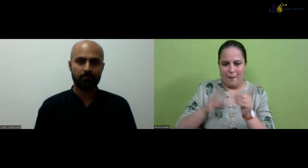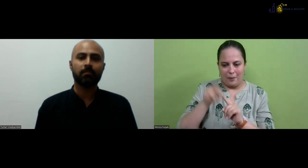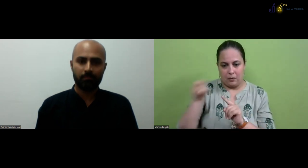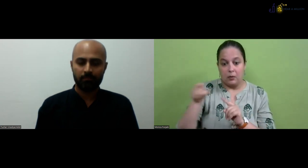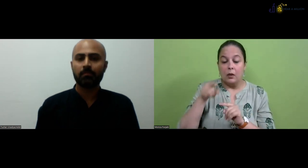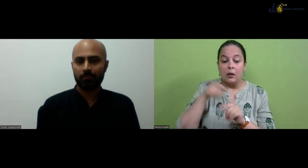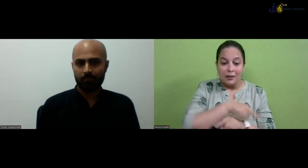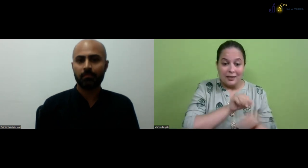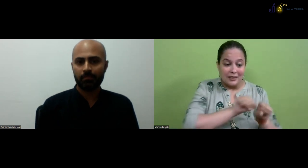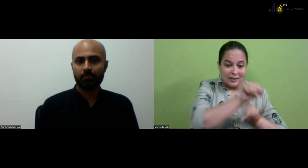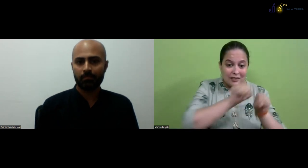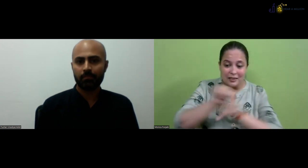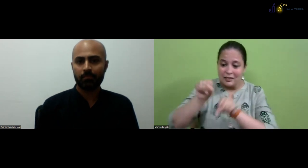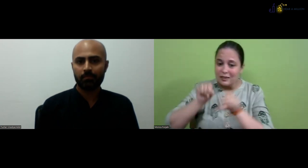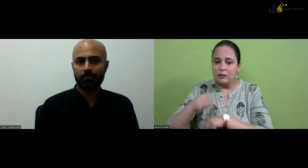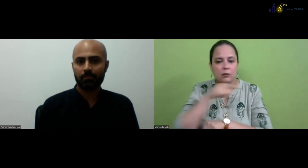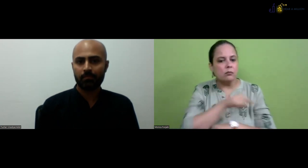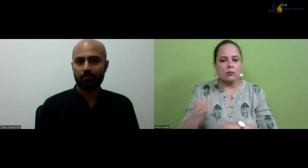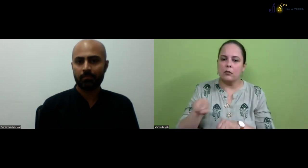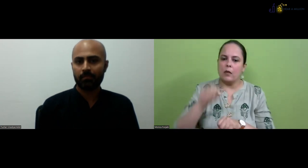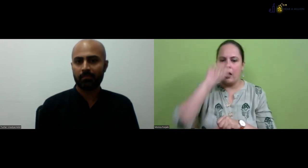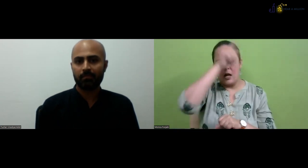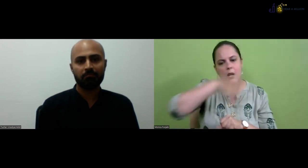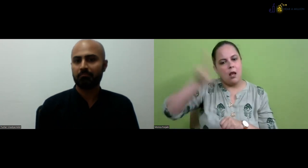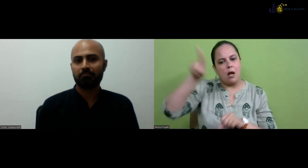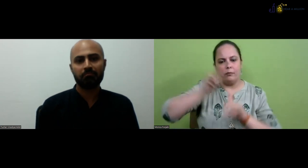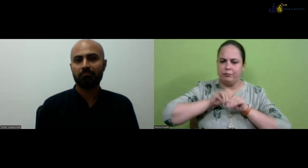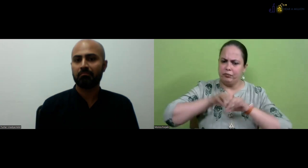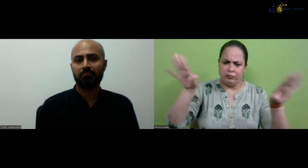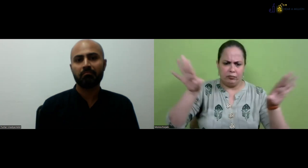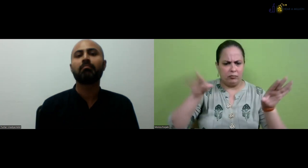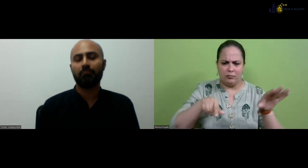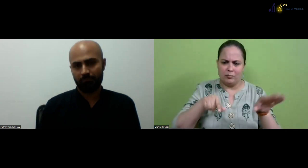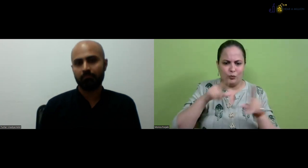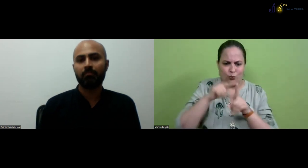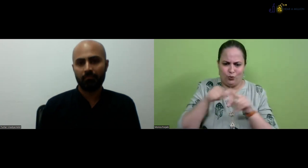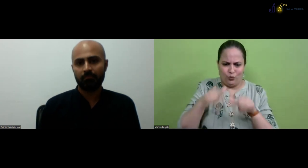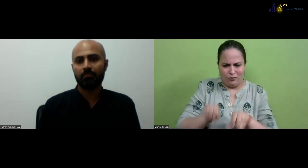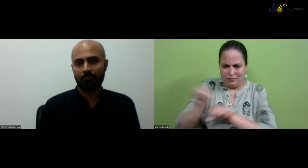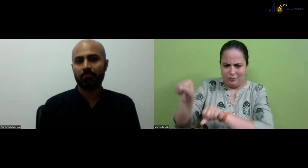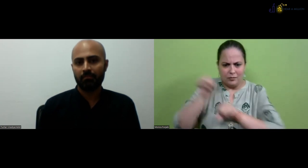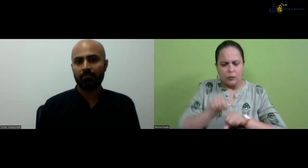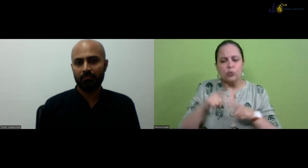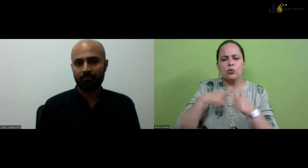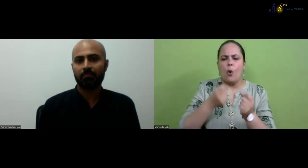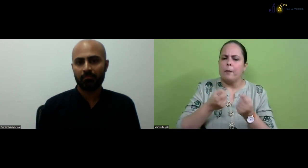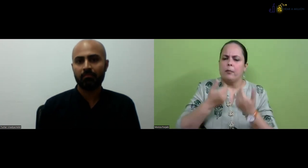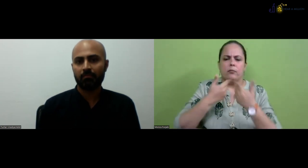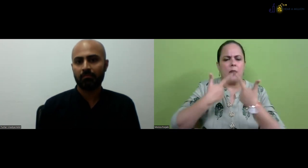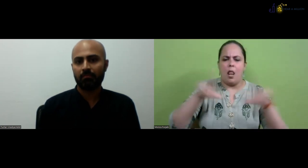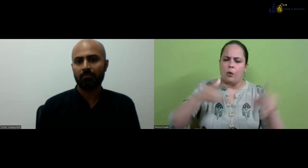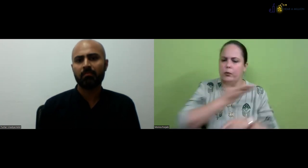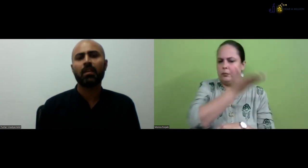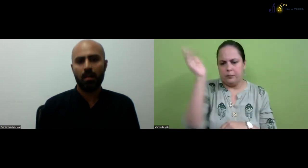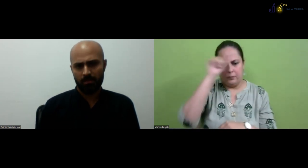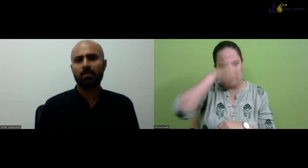Boj, MP Boj University. So all the, uh, the certification, which should be provided in